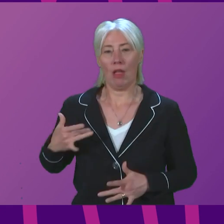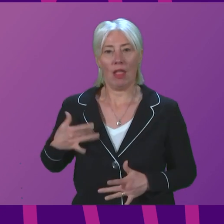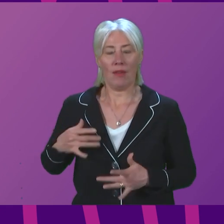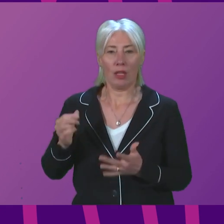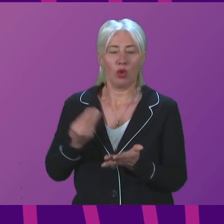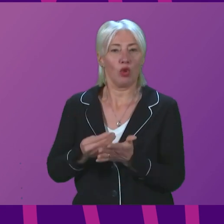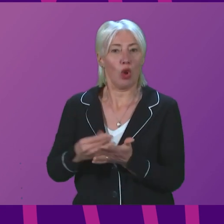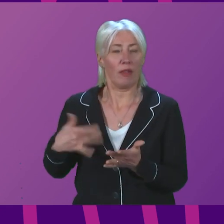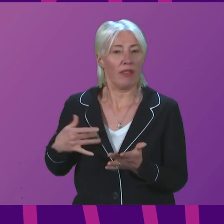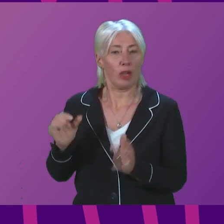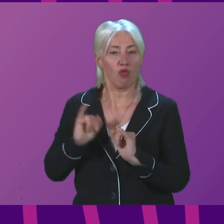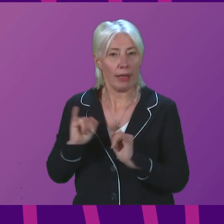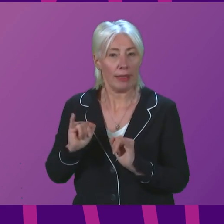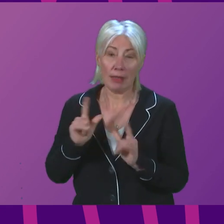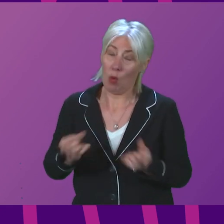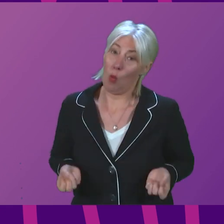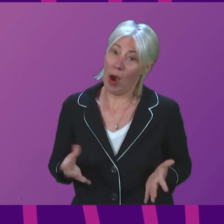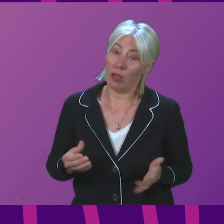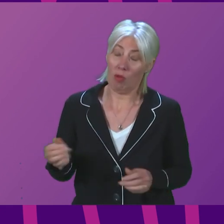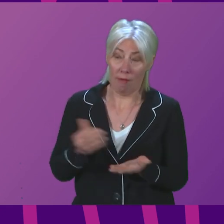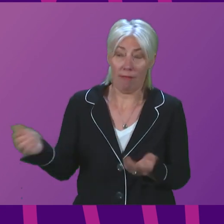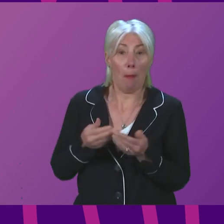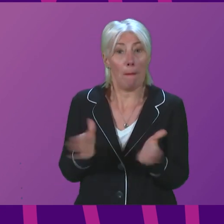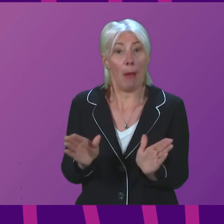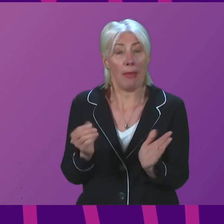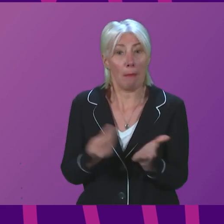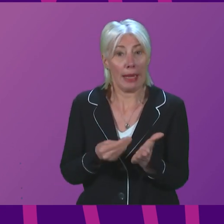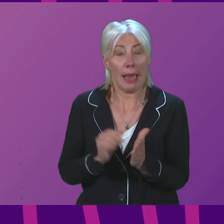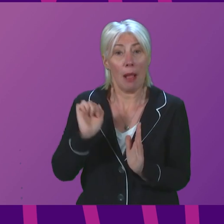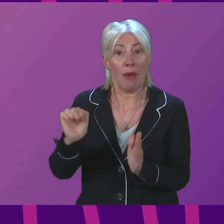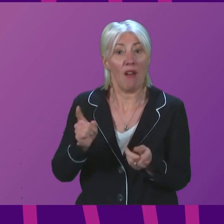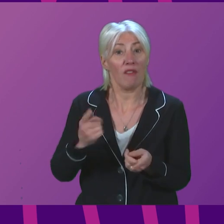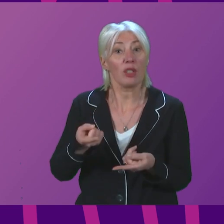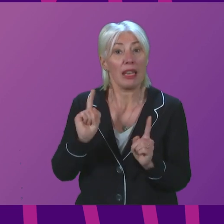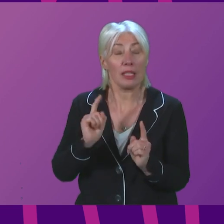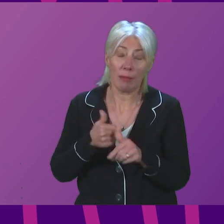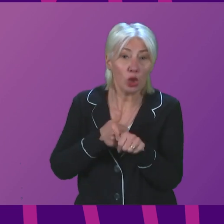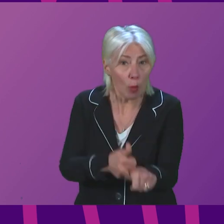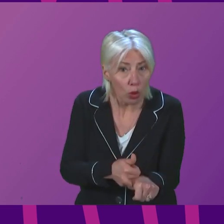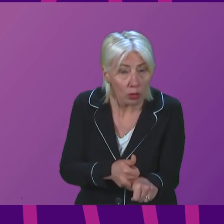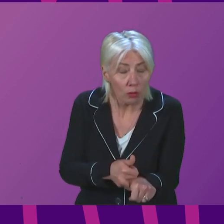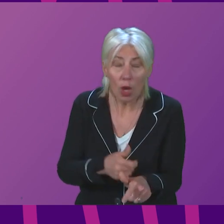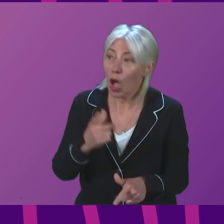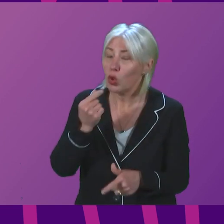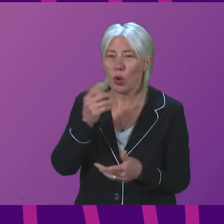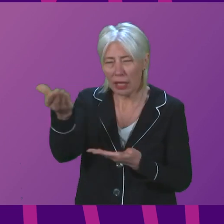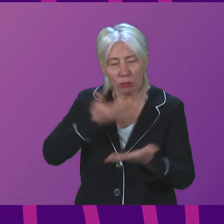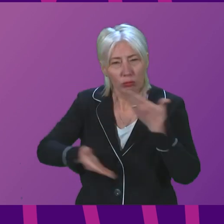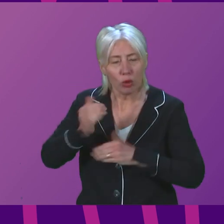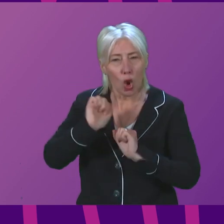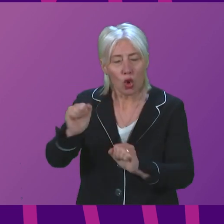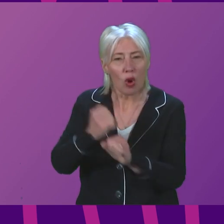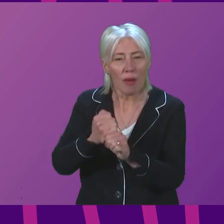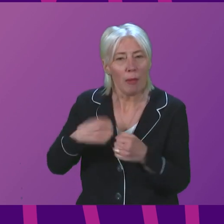But this is not the only waste of public money that the First Minister has supported. So can the First Minister tell the Chamber how much money her government has wasted